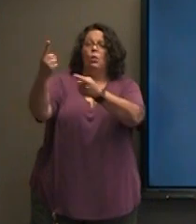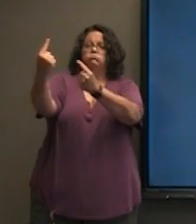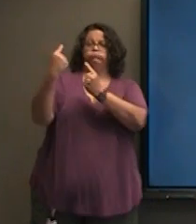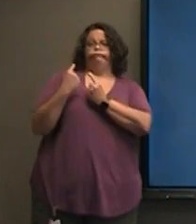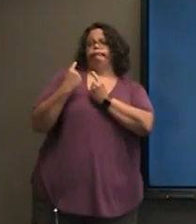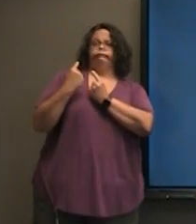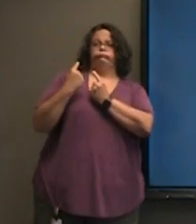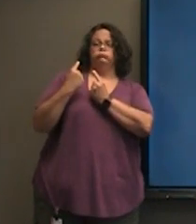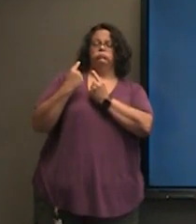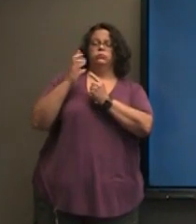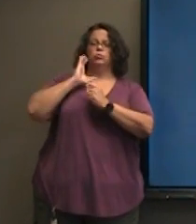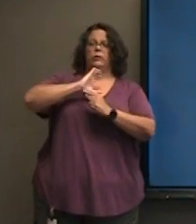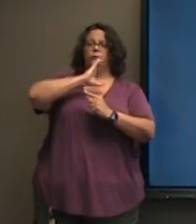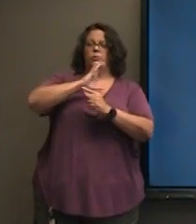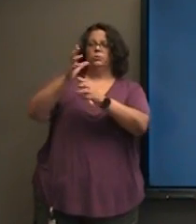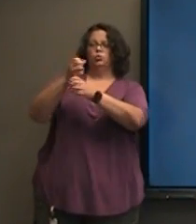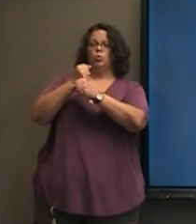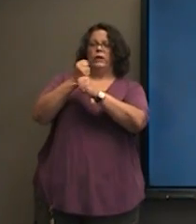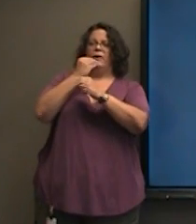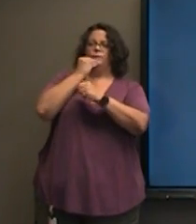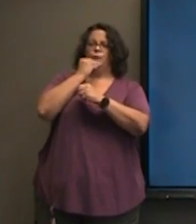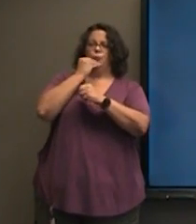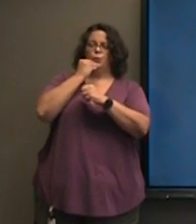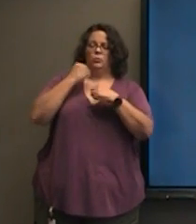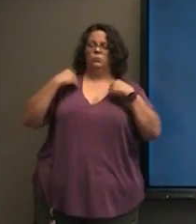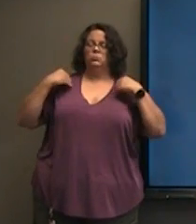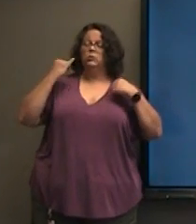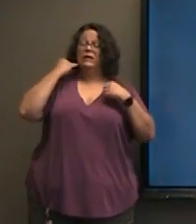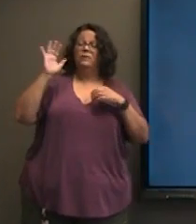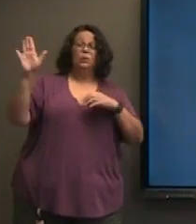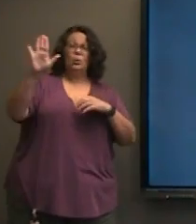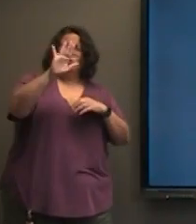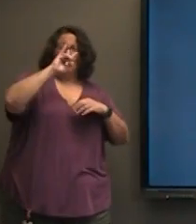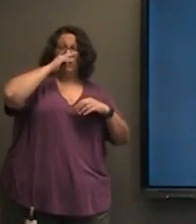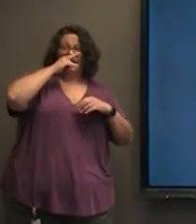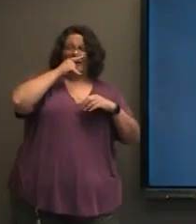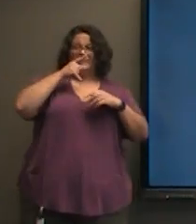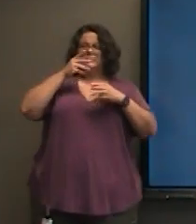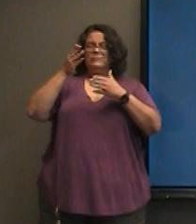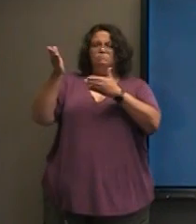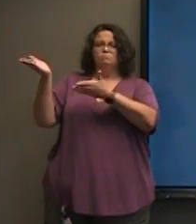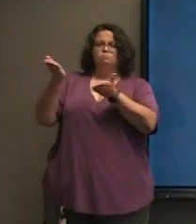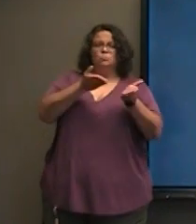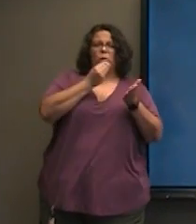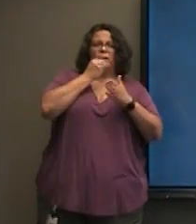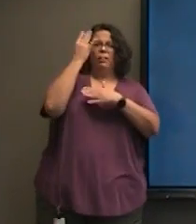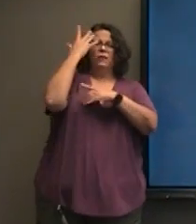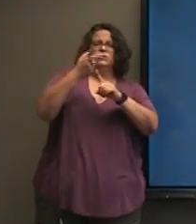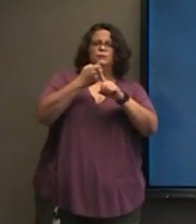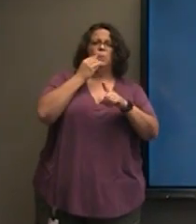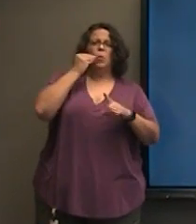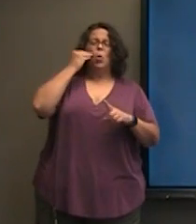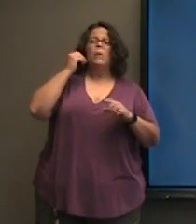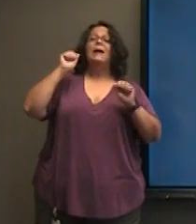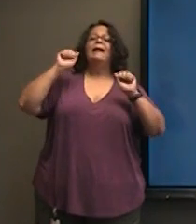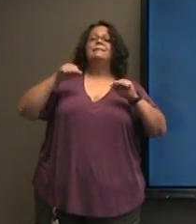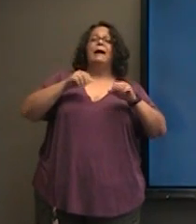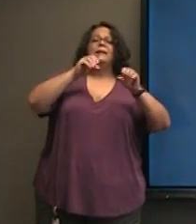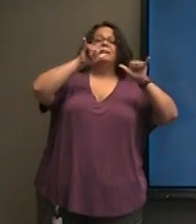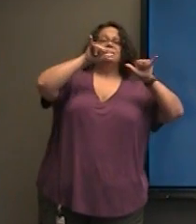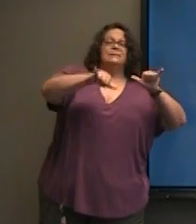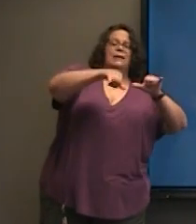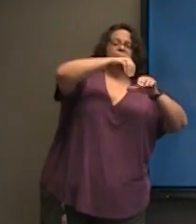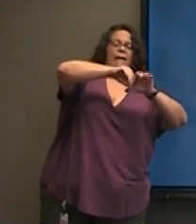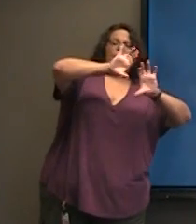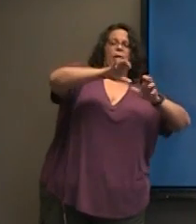to get those items that they need for lunch. So if your child brings their lunch from home, they'll be able to stay in their classrooms and start